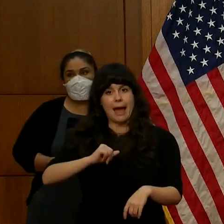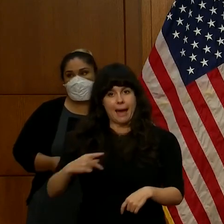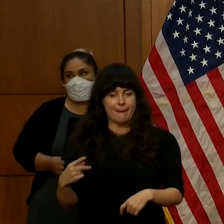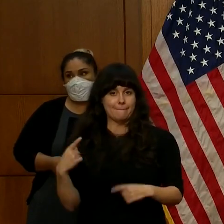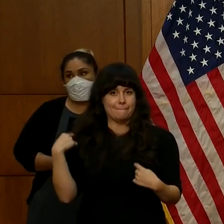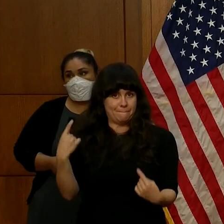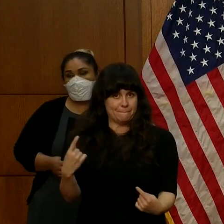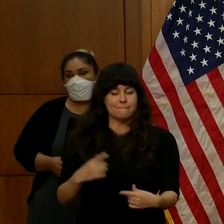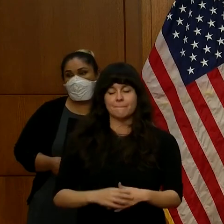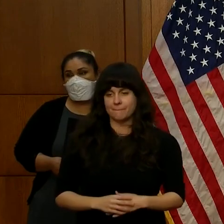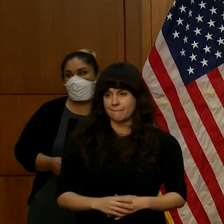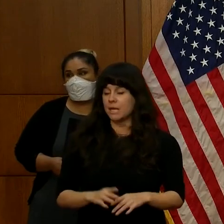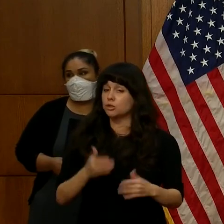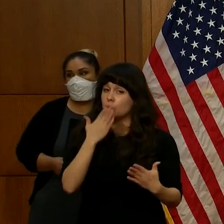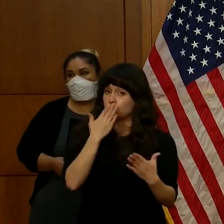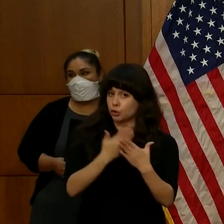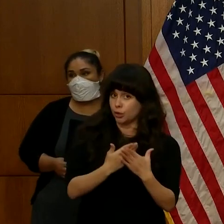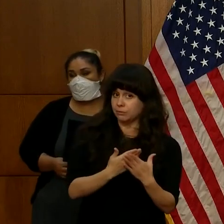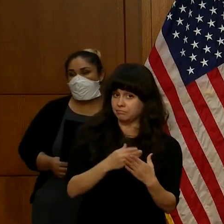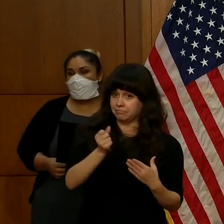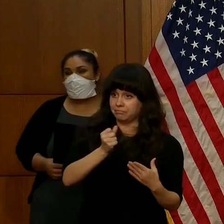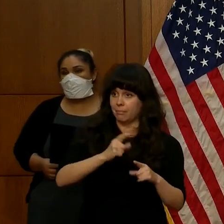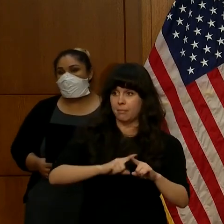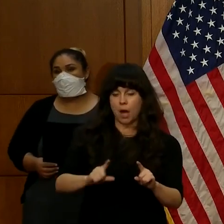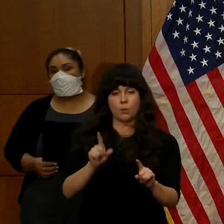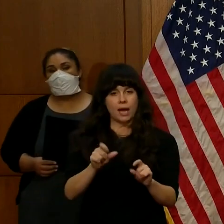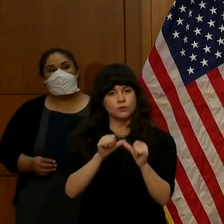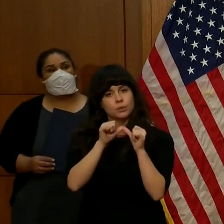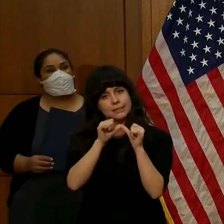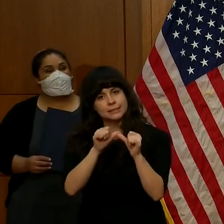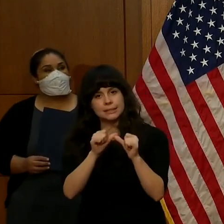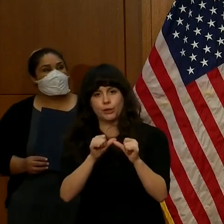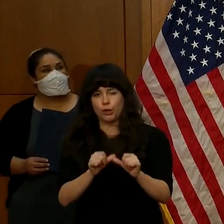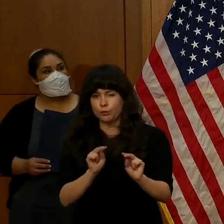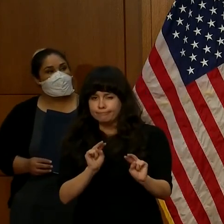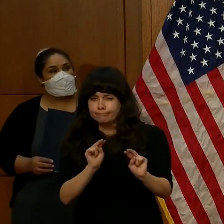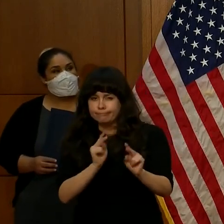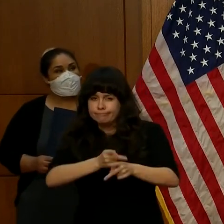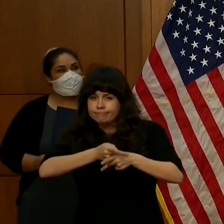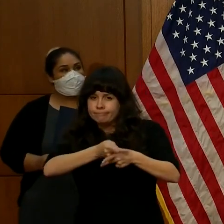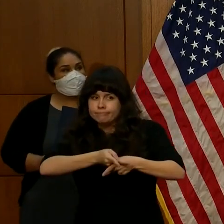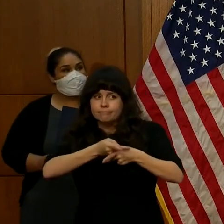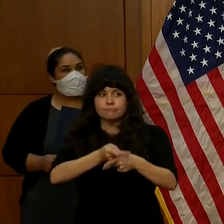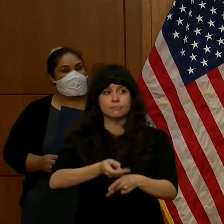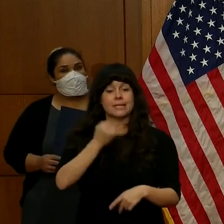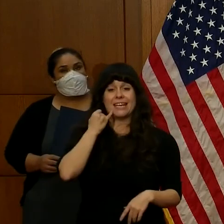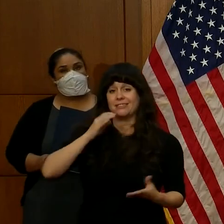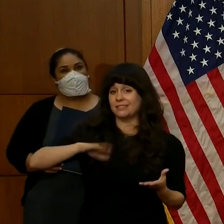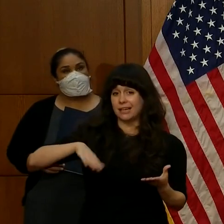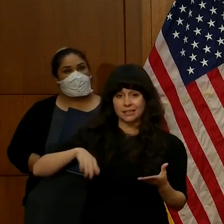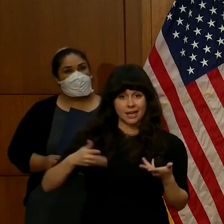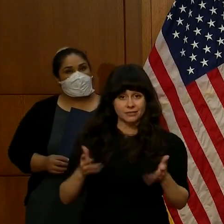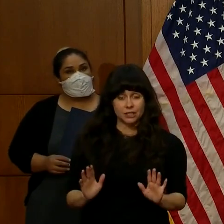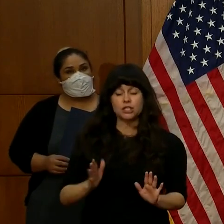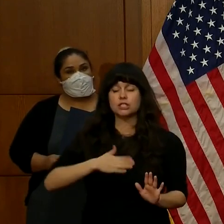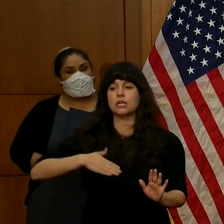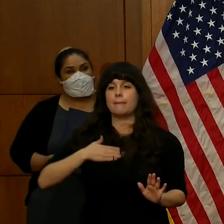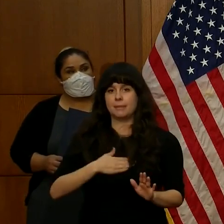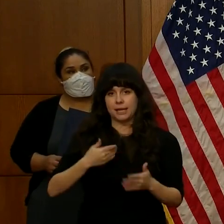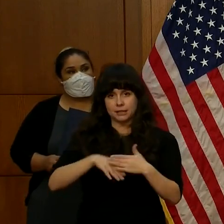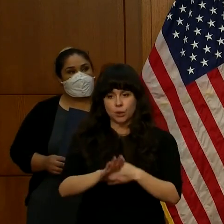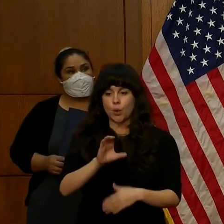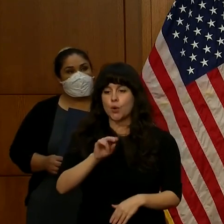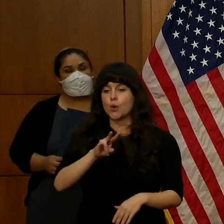remain vigilant. So if you haven't already done so, please visit covidwise.org.